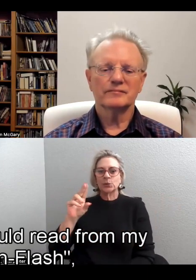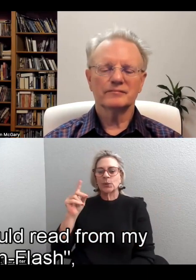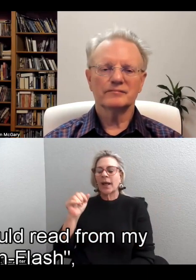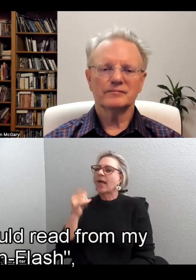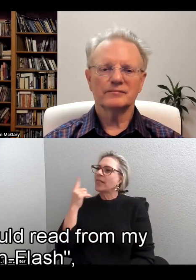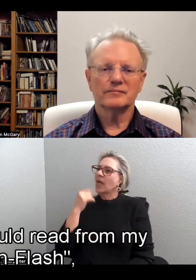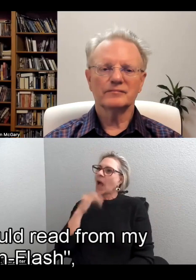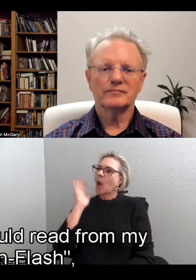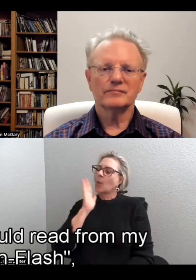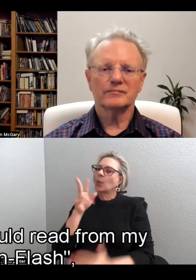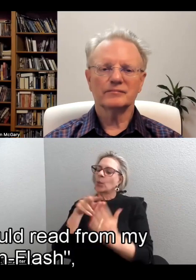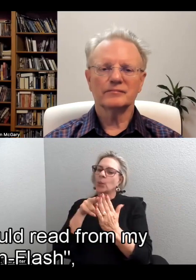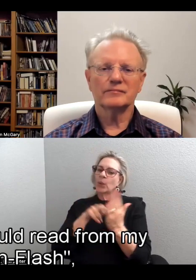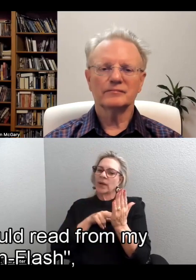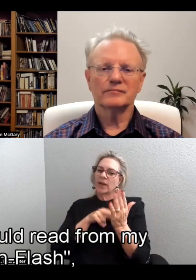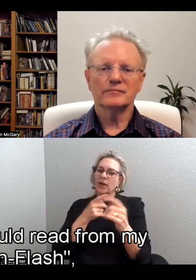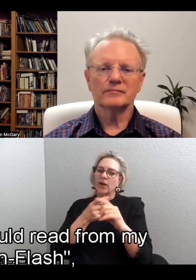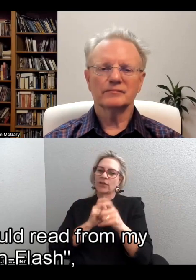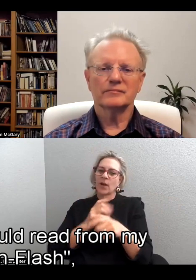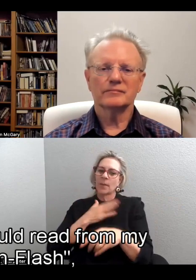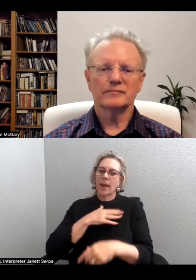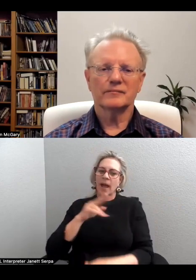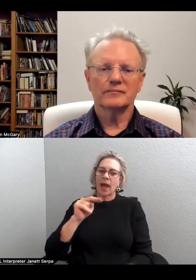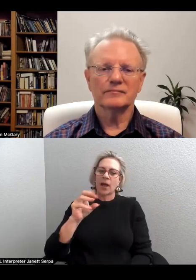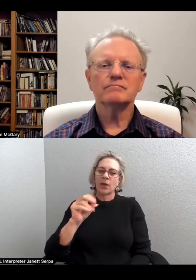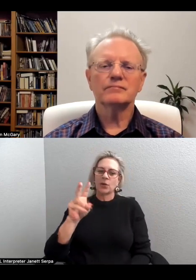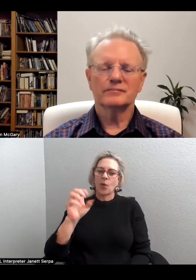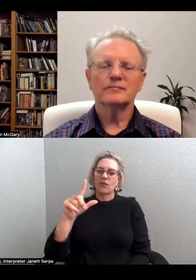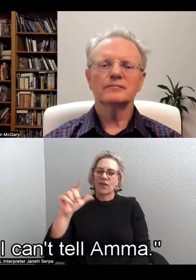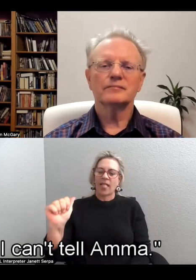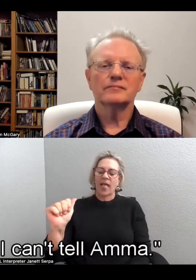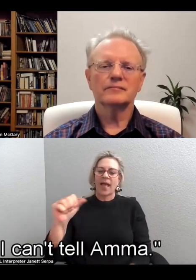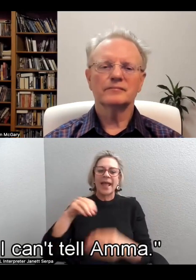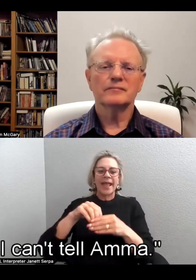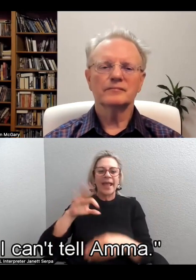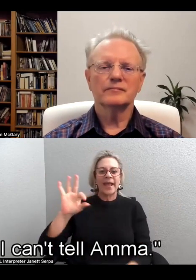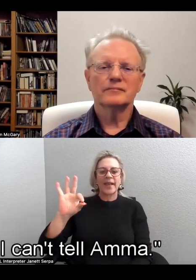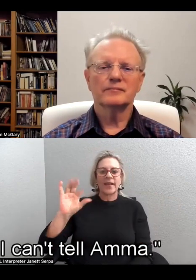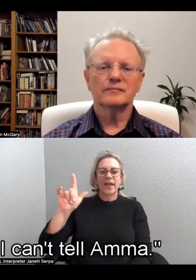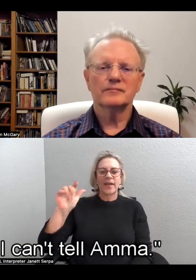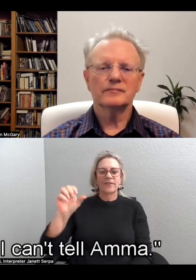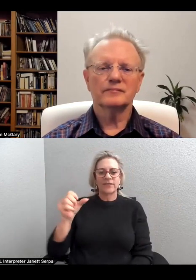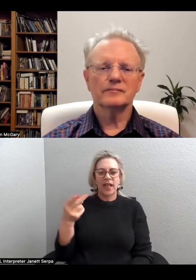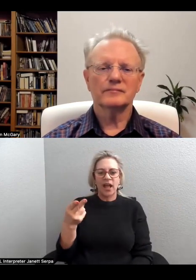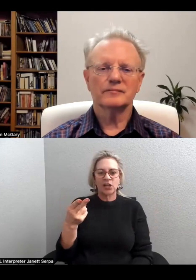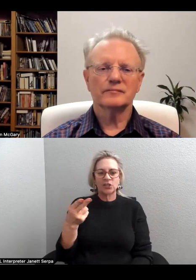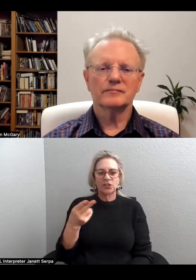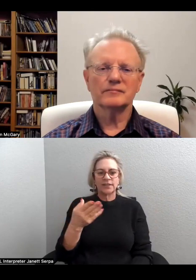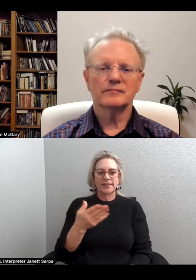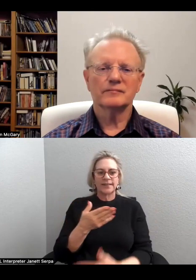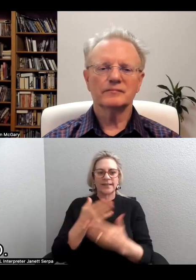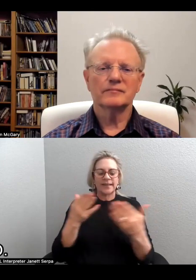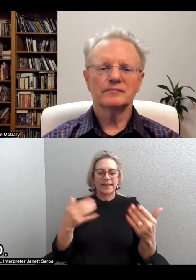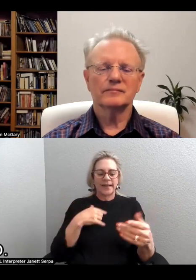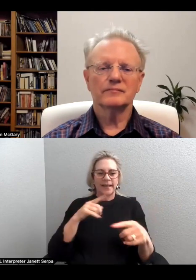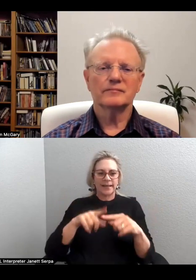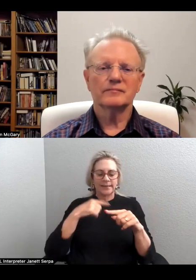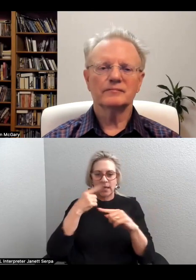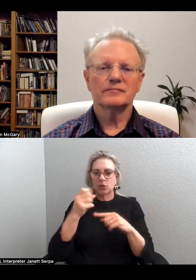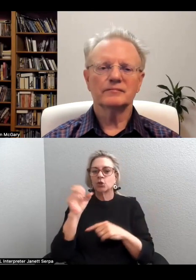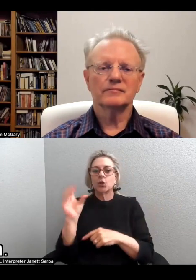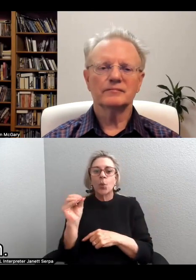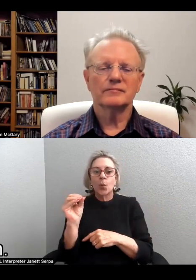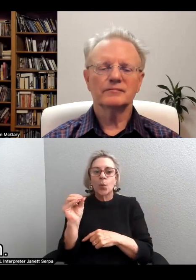would read from my novella in Flash, Things I Can't Tell Emma. So,